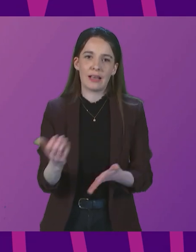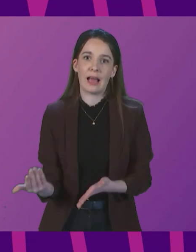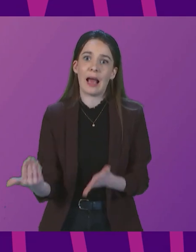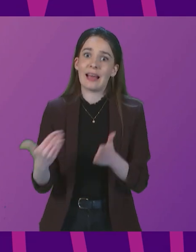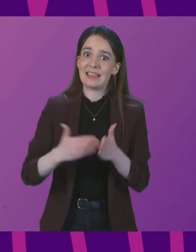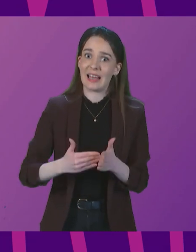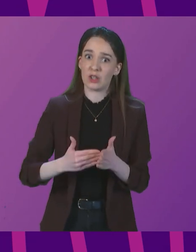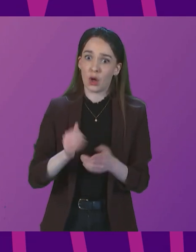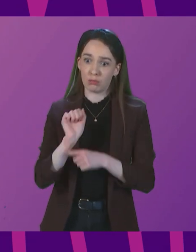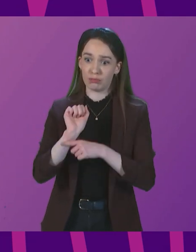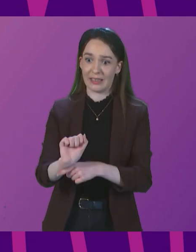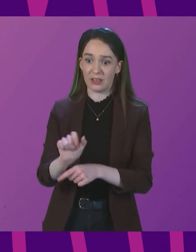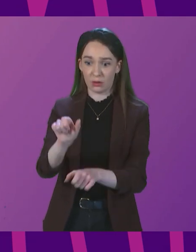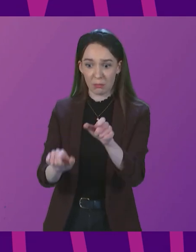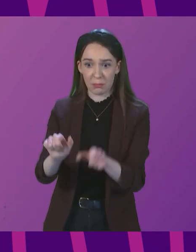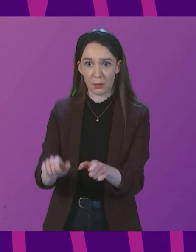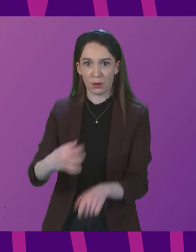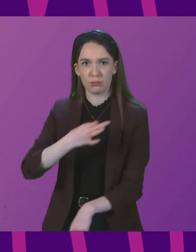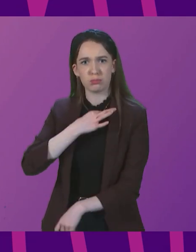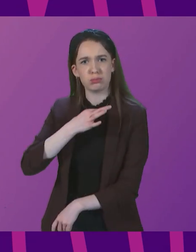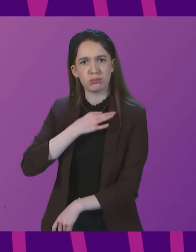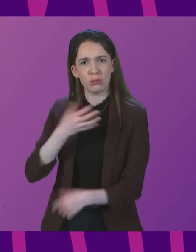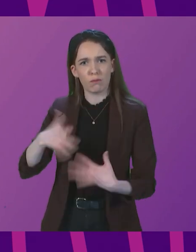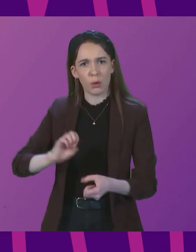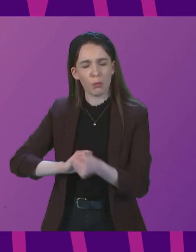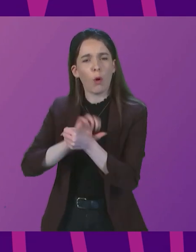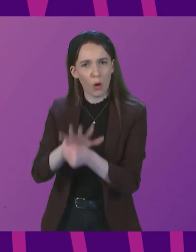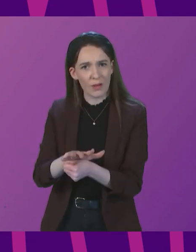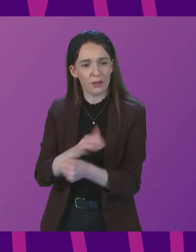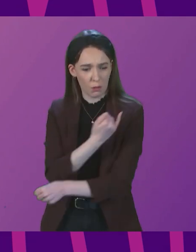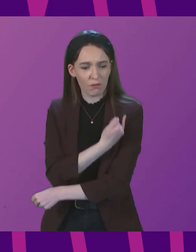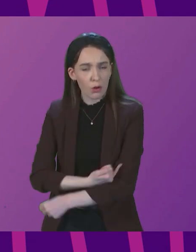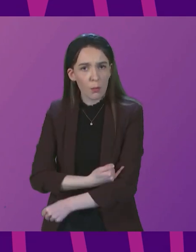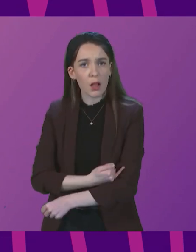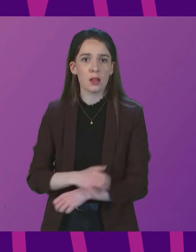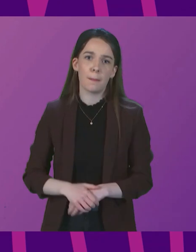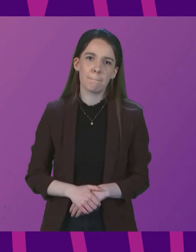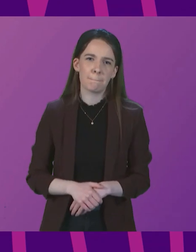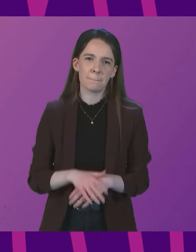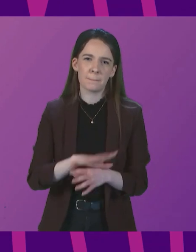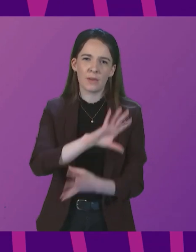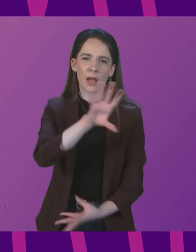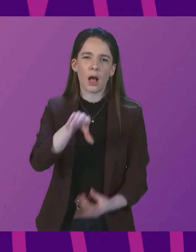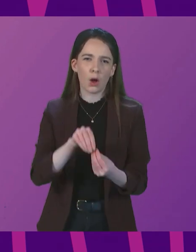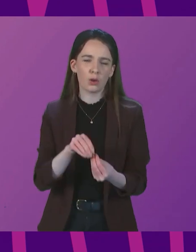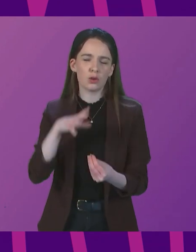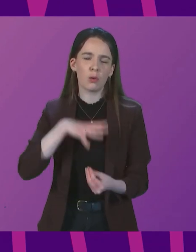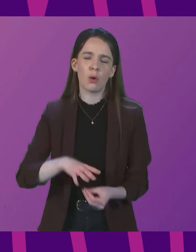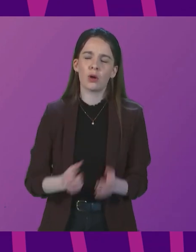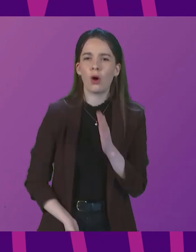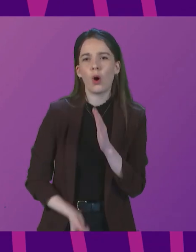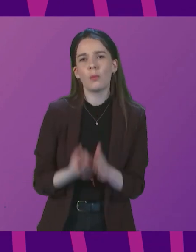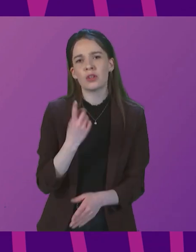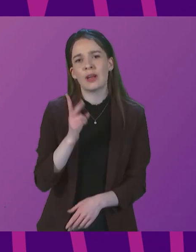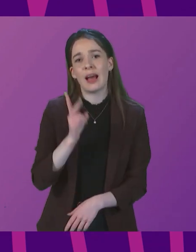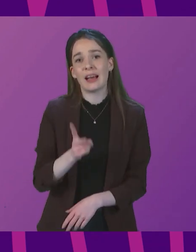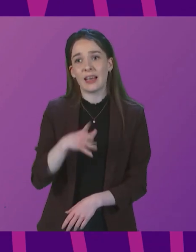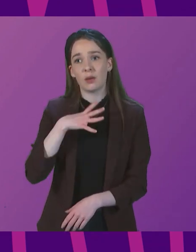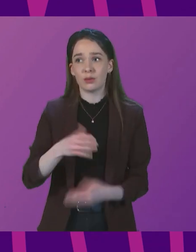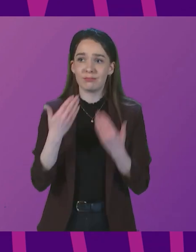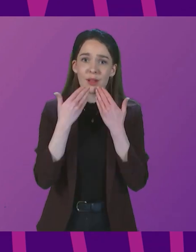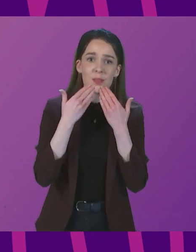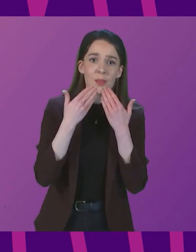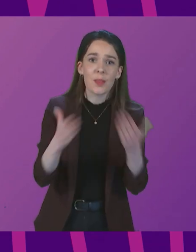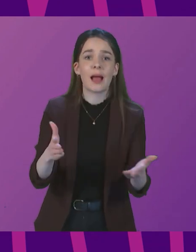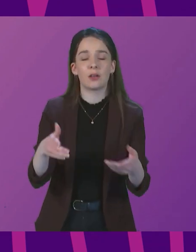are more at most at risk from the virus. Presenting officer, in conclusion, I want to take this opportunity again today to thank the